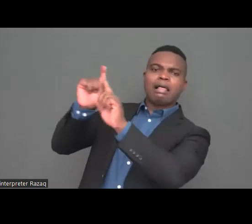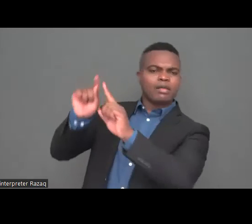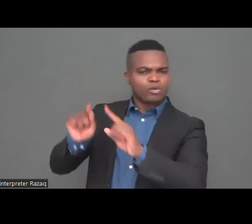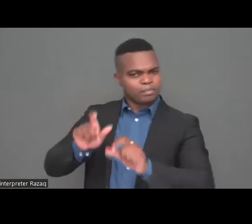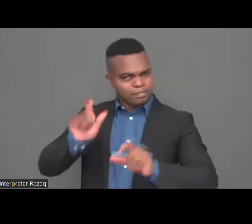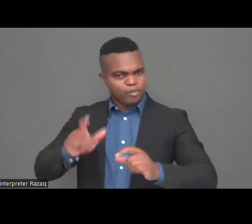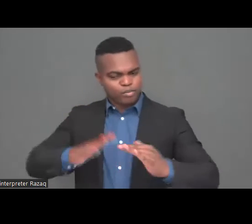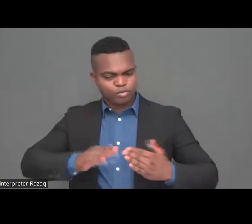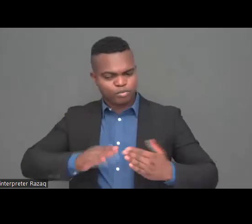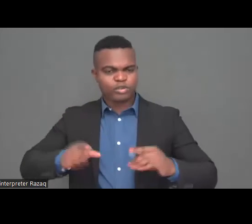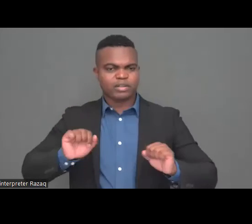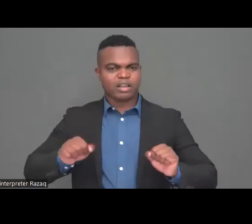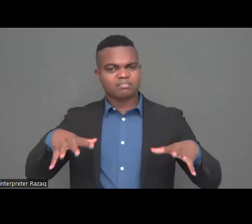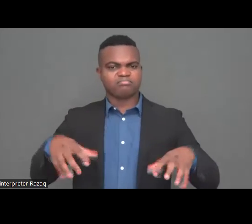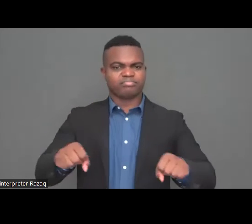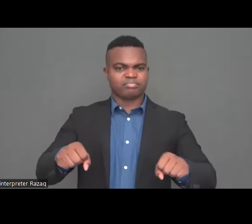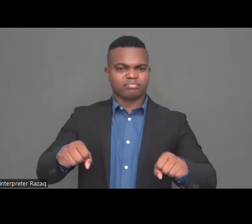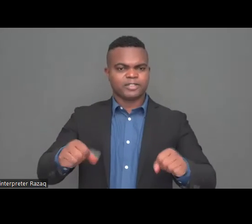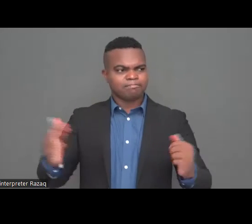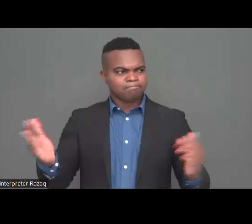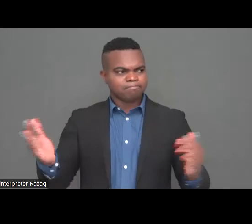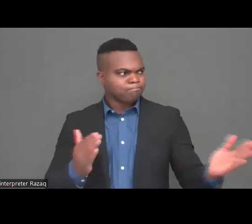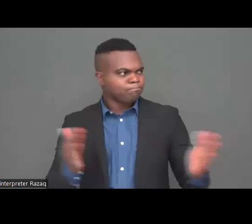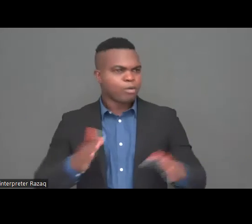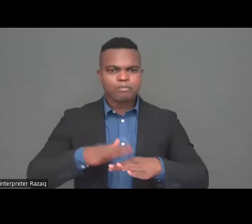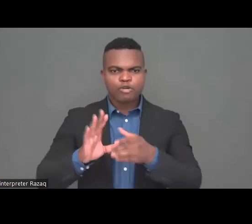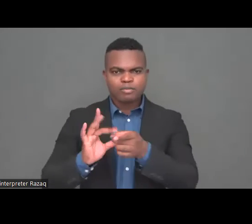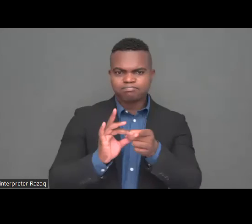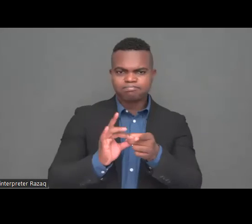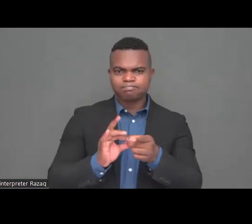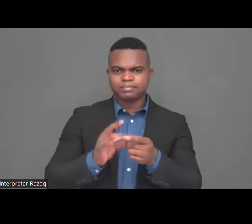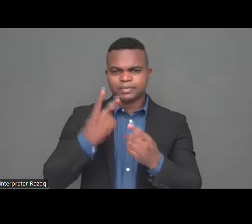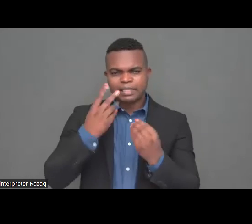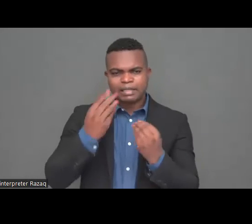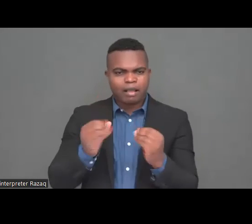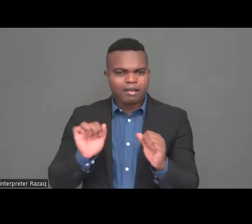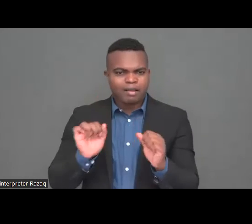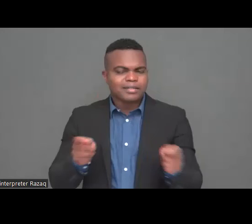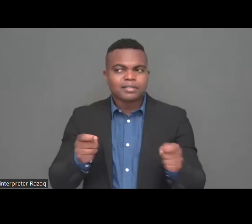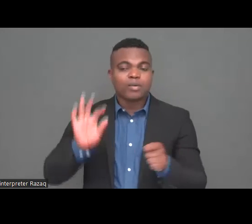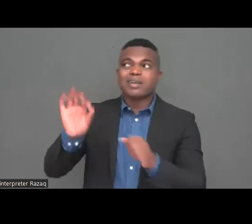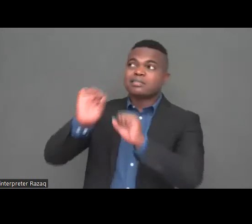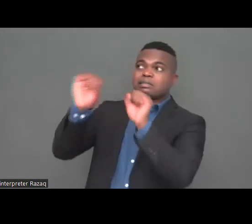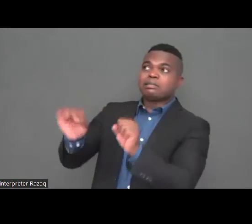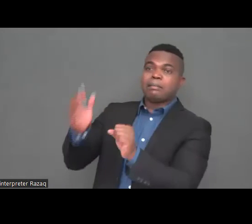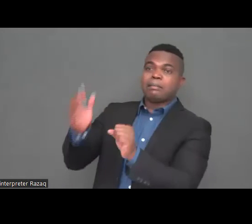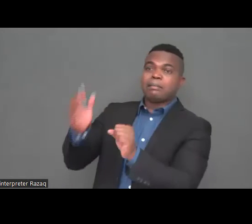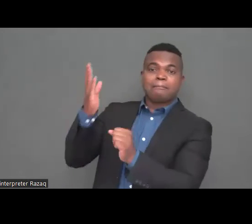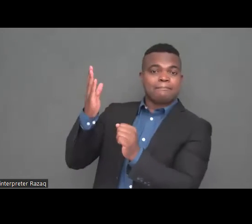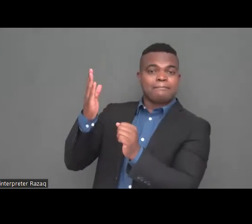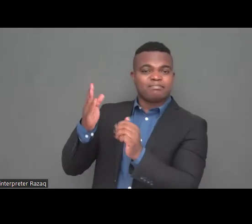right now we see that the systems are not responding the way that they should and it's all left to the people and the communities